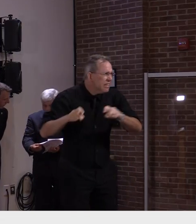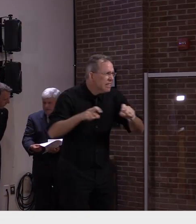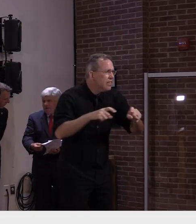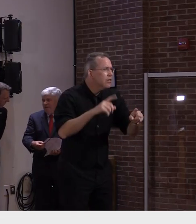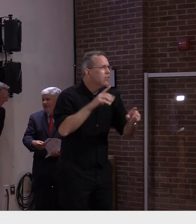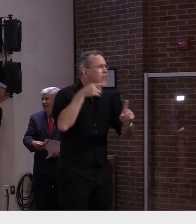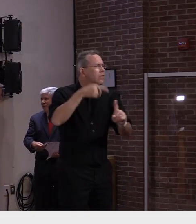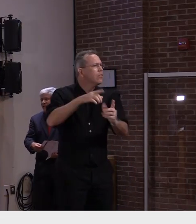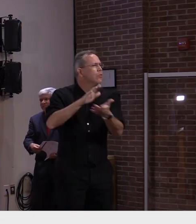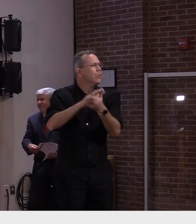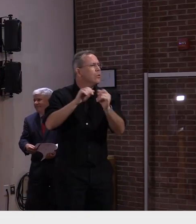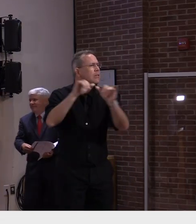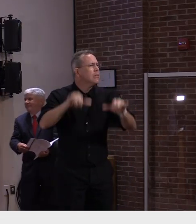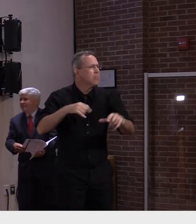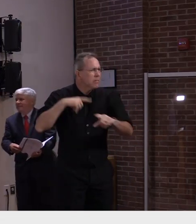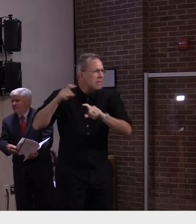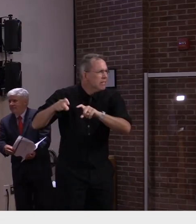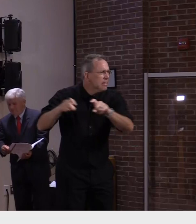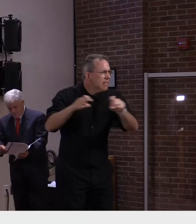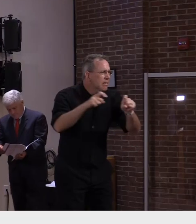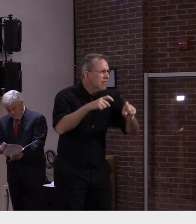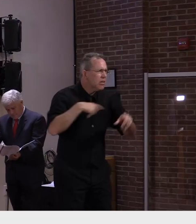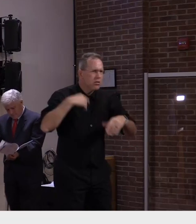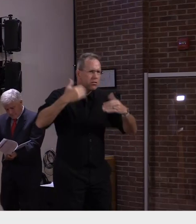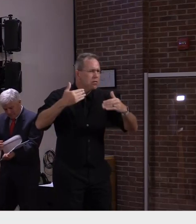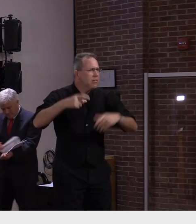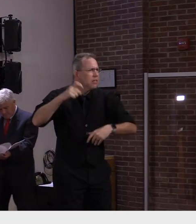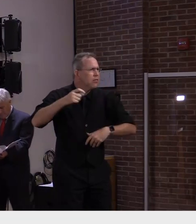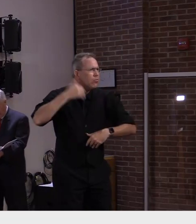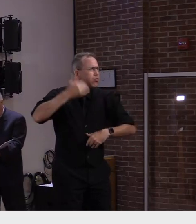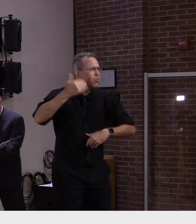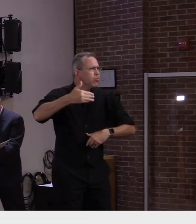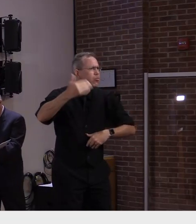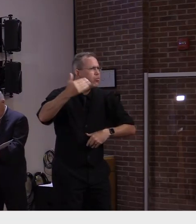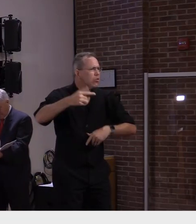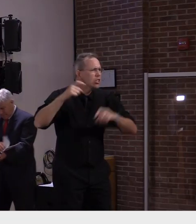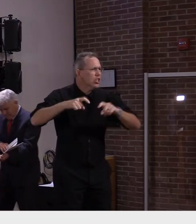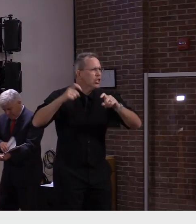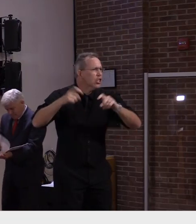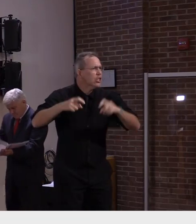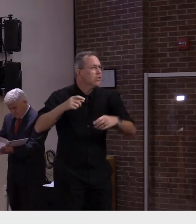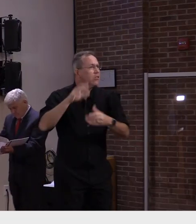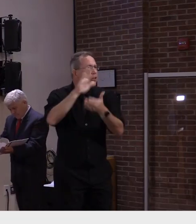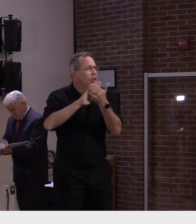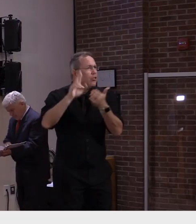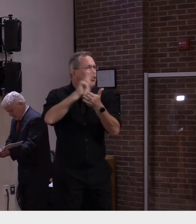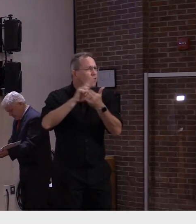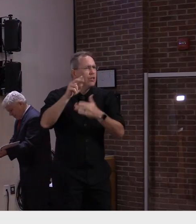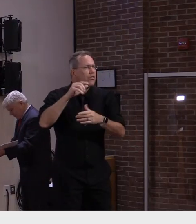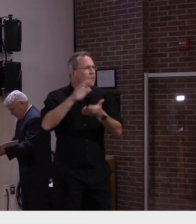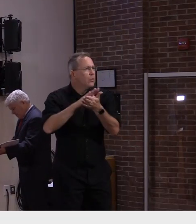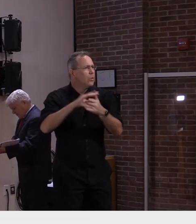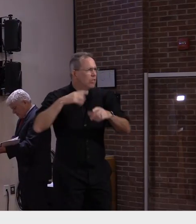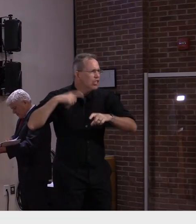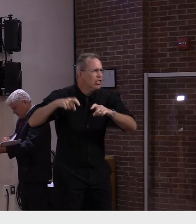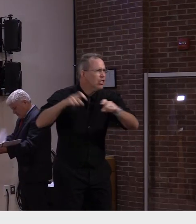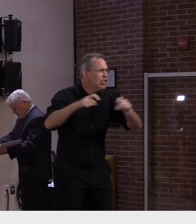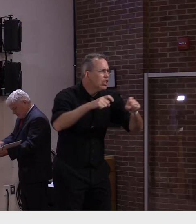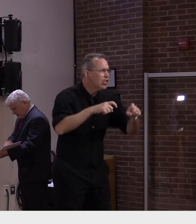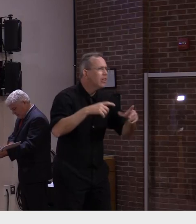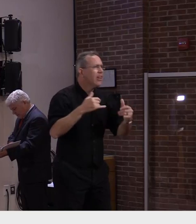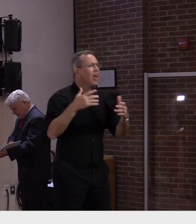nursing homes, in hospitals, and in long-term care facilities.